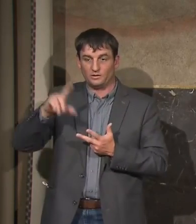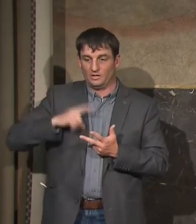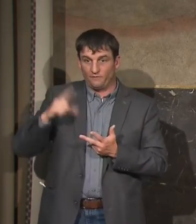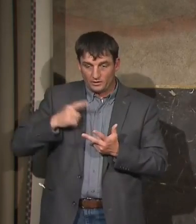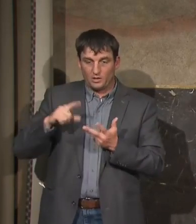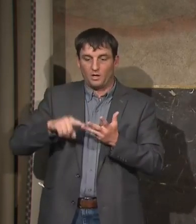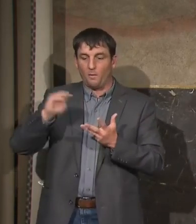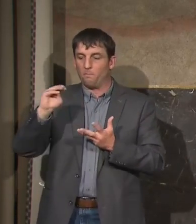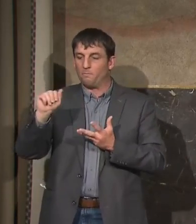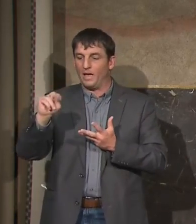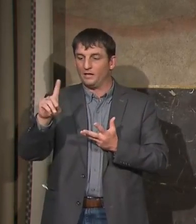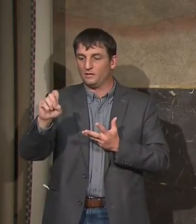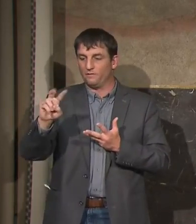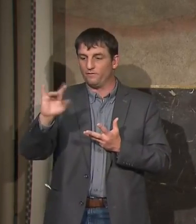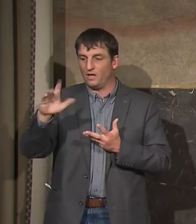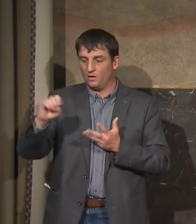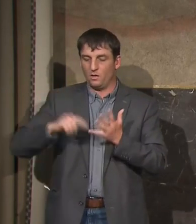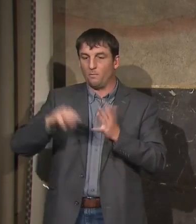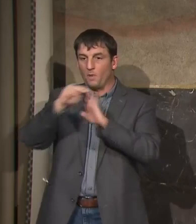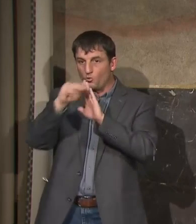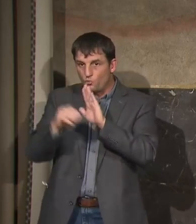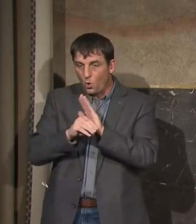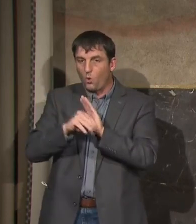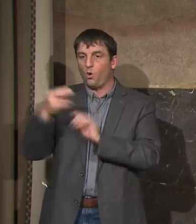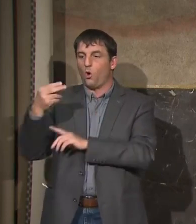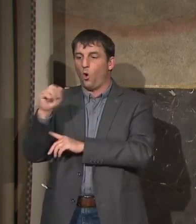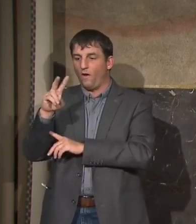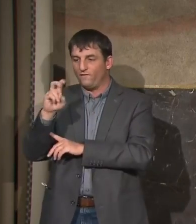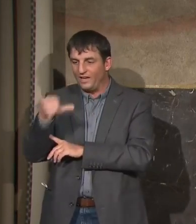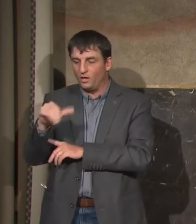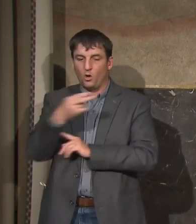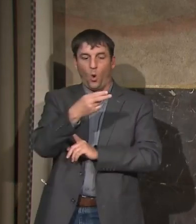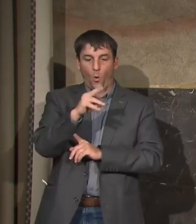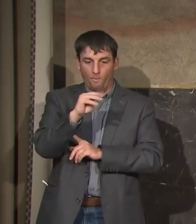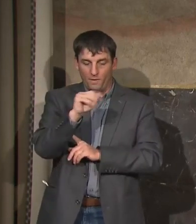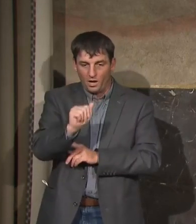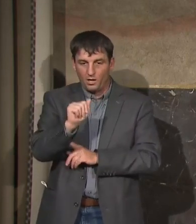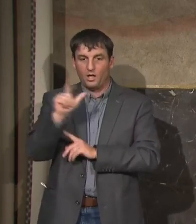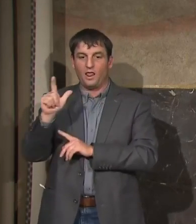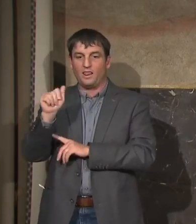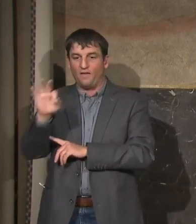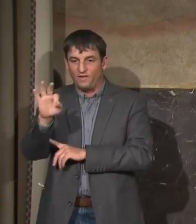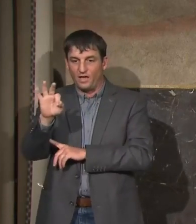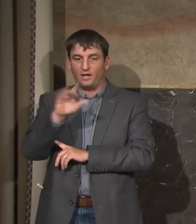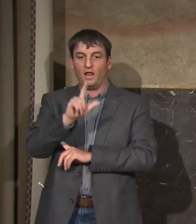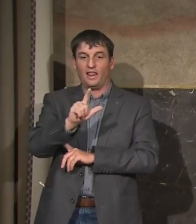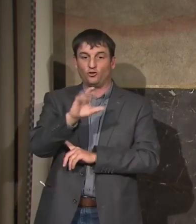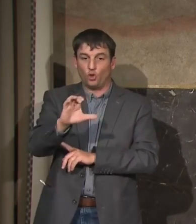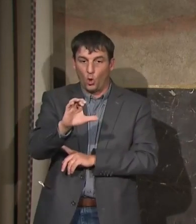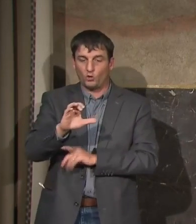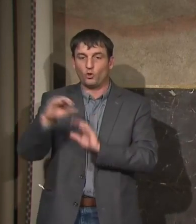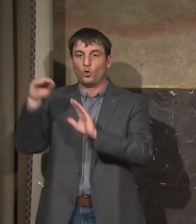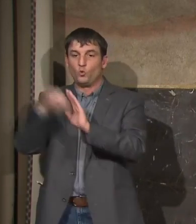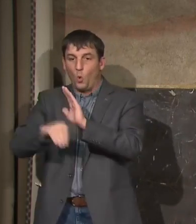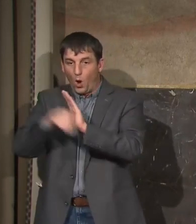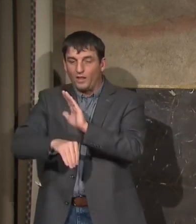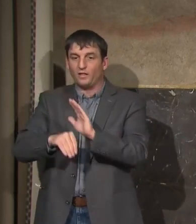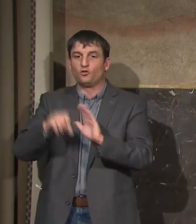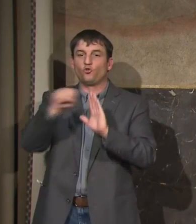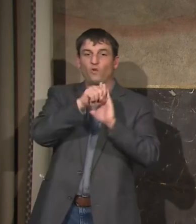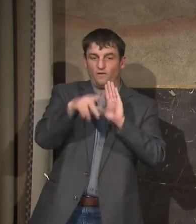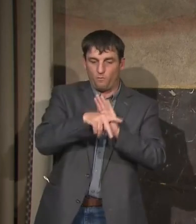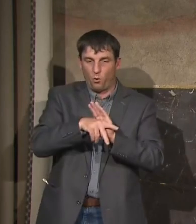Mandeville, Monroe, Harvey, Houma, Lafayette, Lake Charles, New Orleans, and Shreveport. Additional